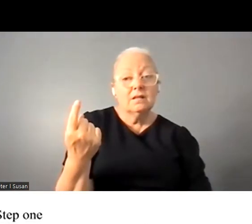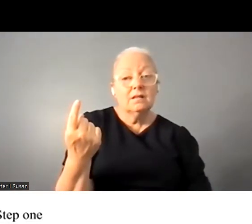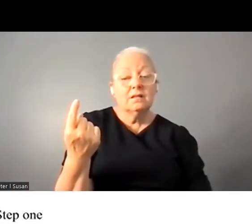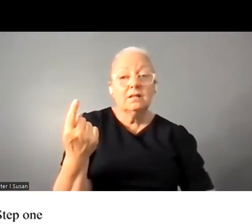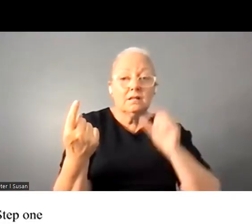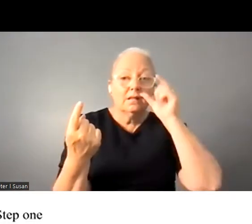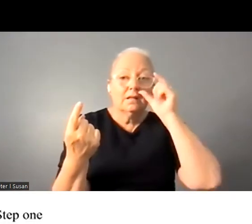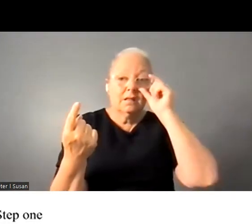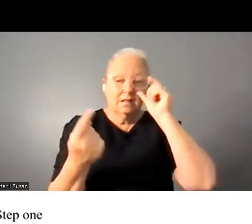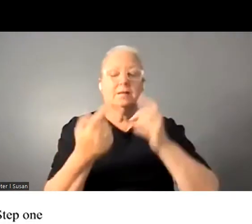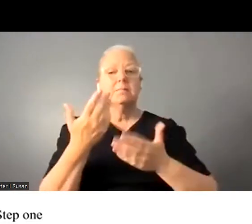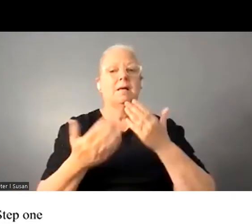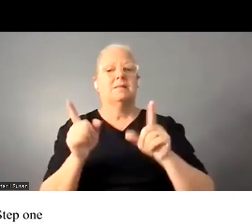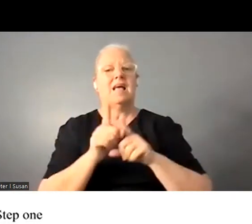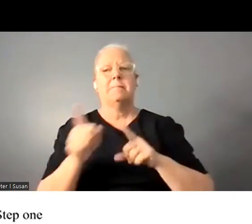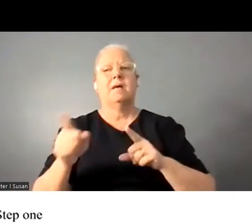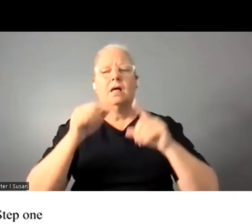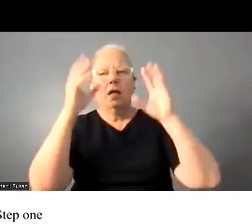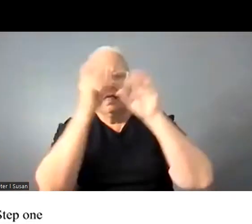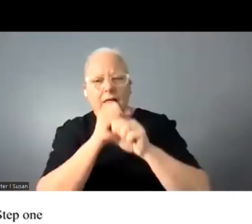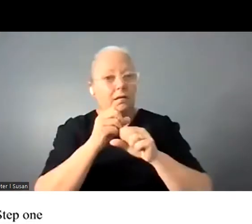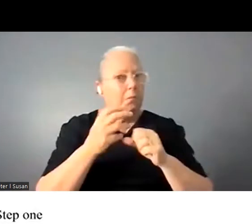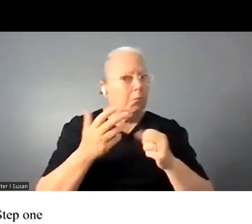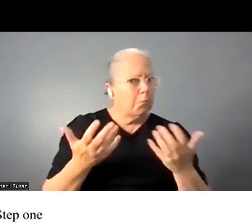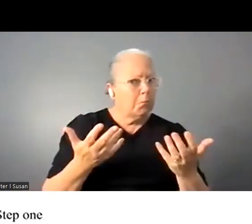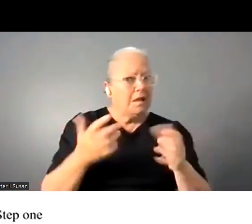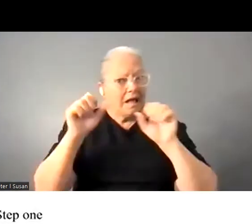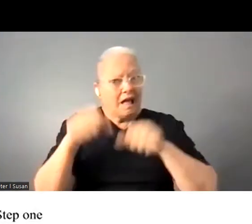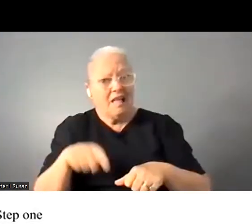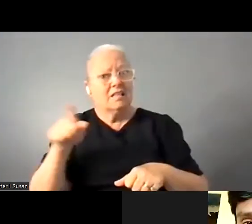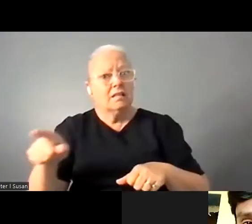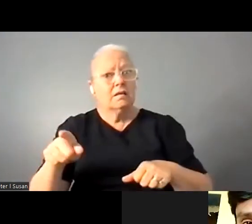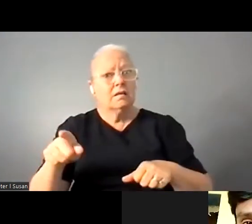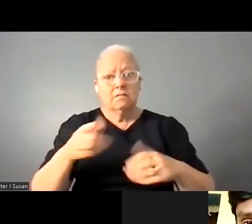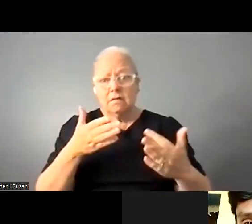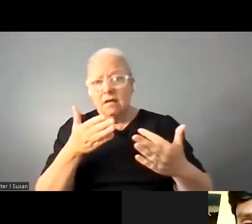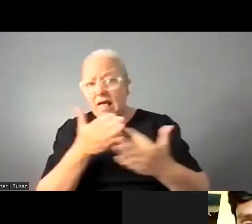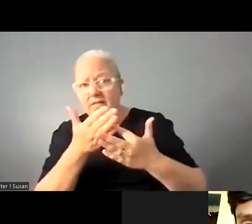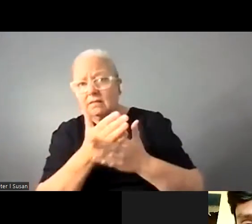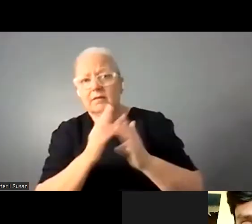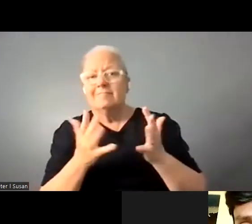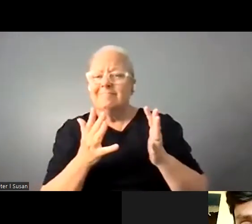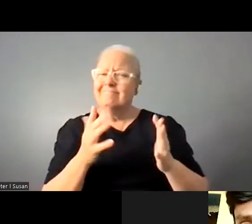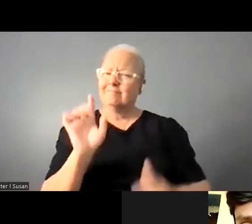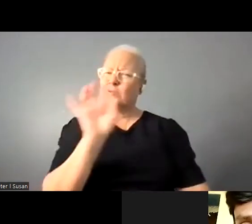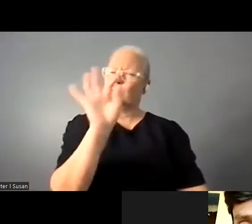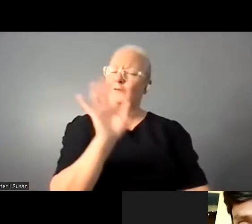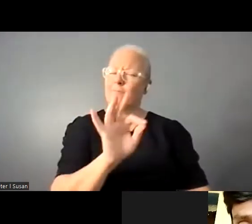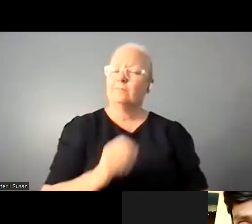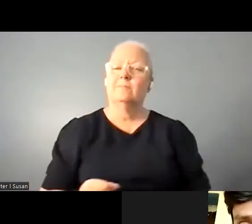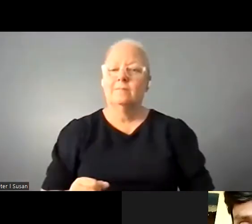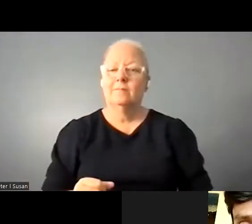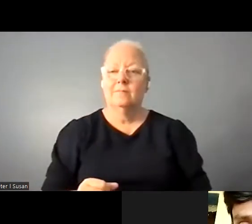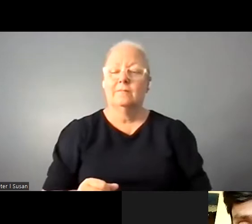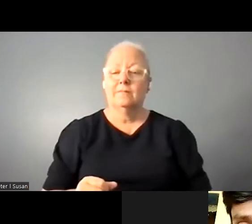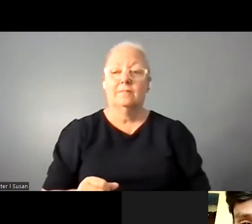loss, then how they are accessing it? This is the question. Otherwise, there will be no